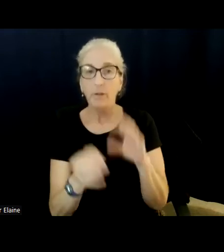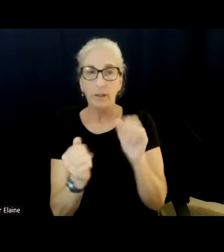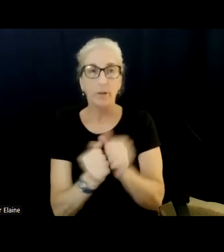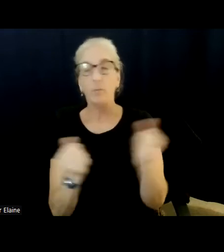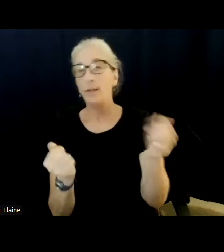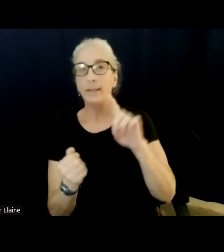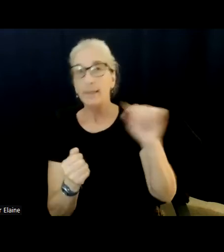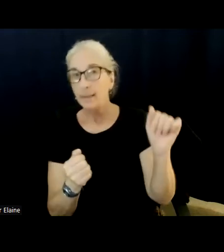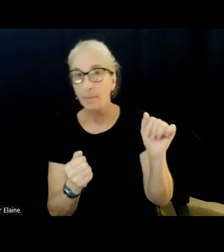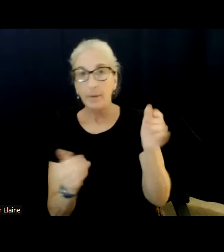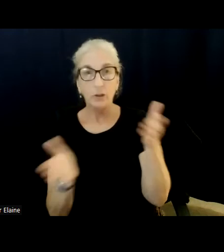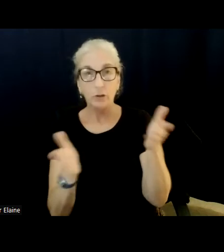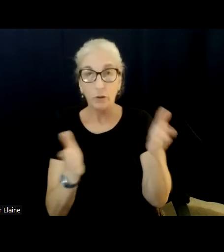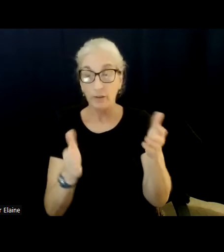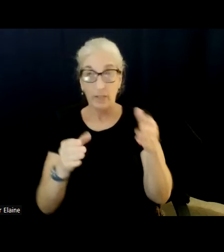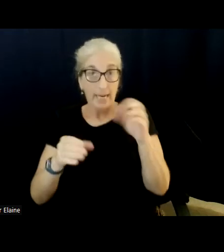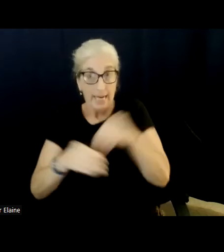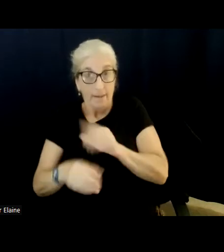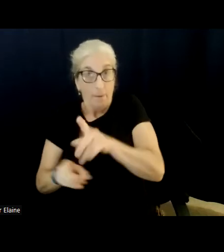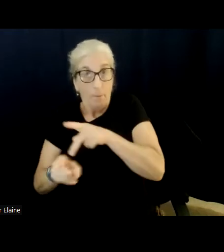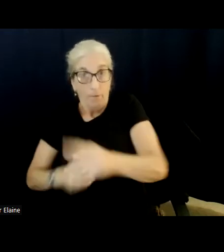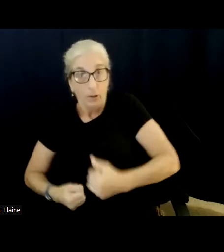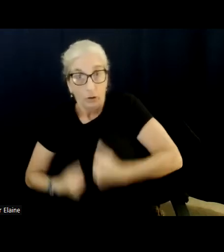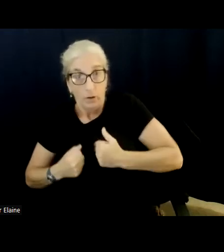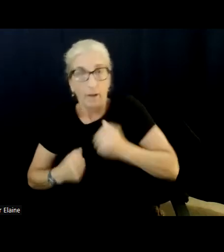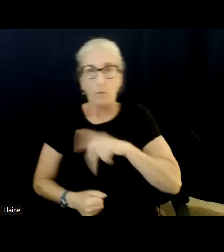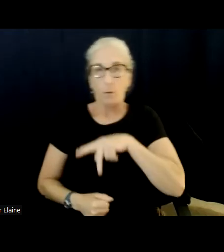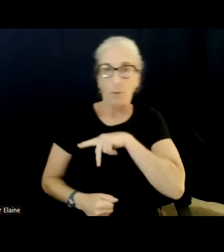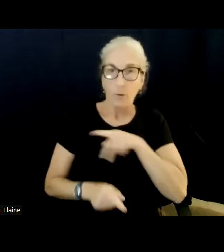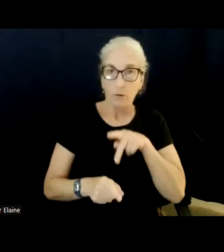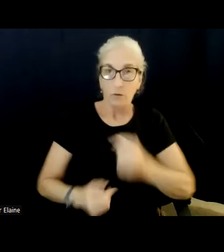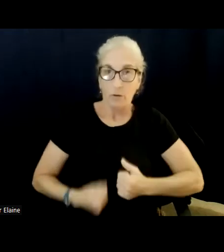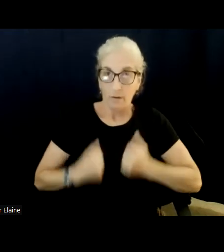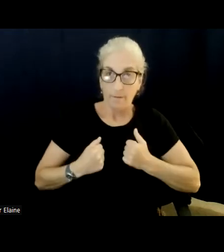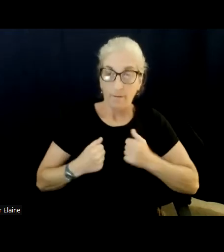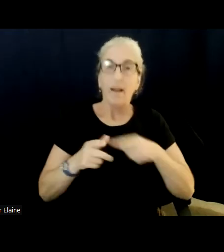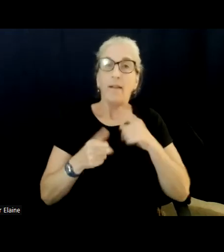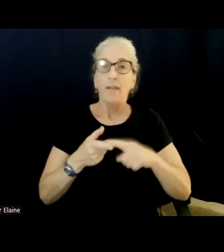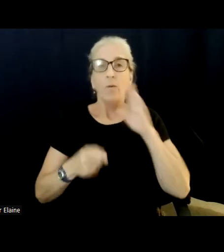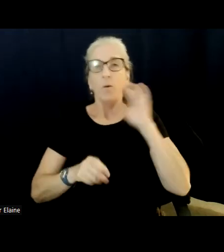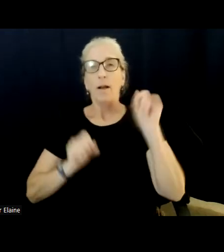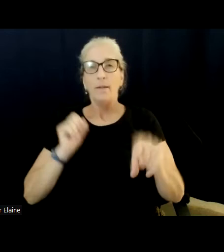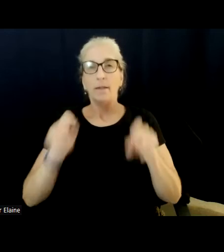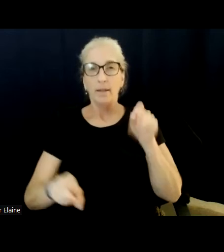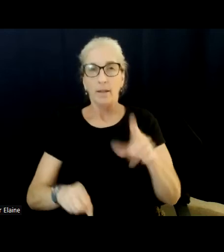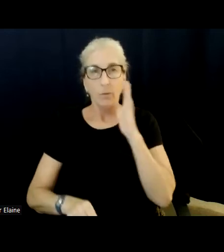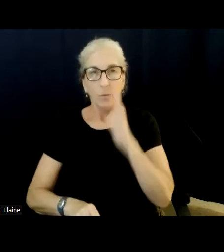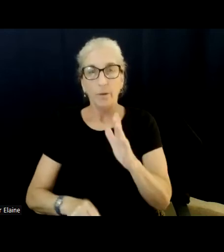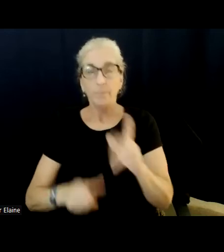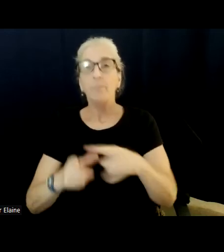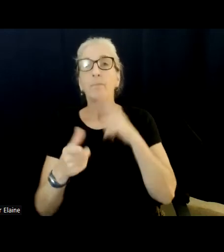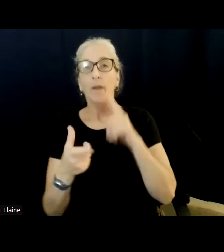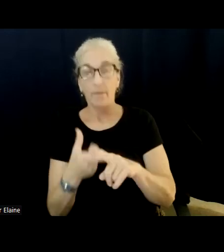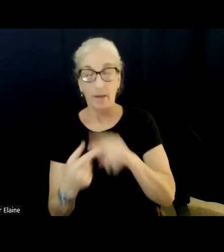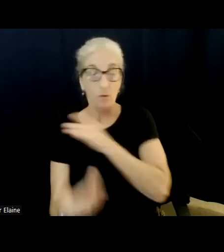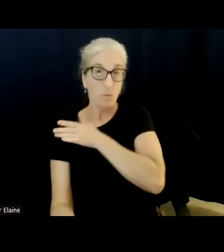or personally. Then we'll move on to substantive questions. As we get close to the end of the time tonight, which we do intend to respect,